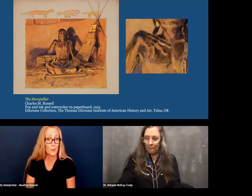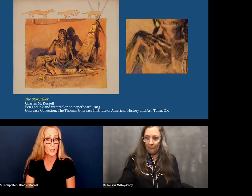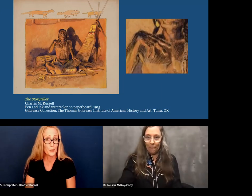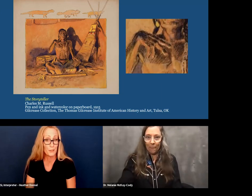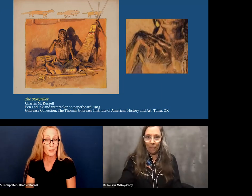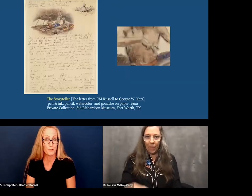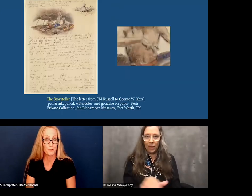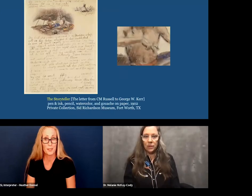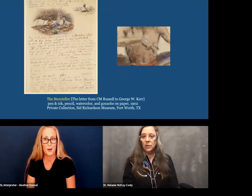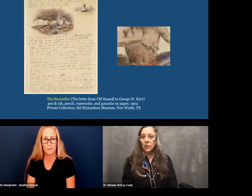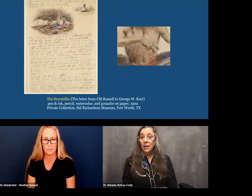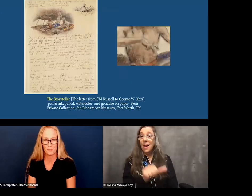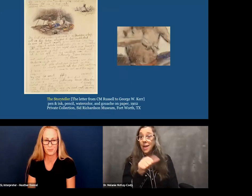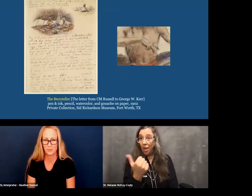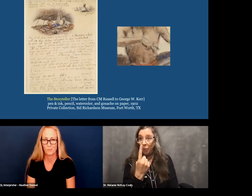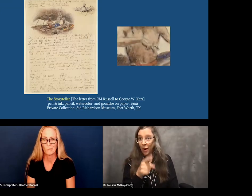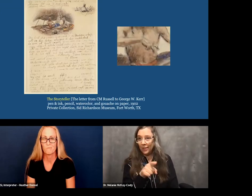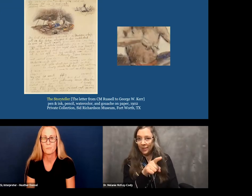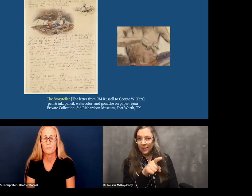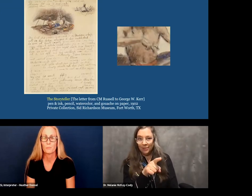So that was interesting find for myself.